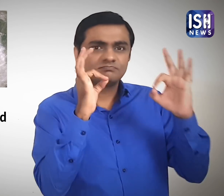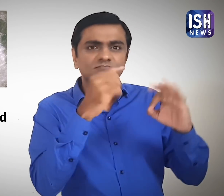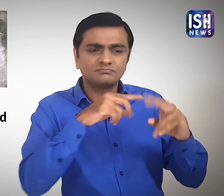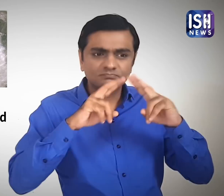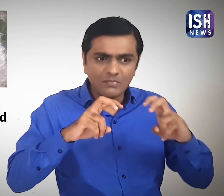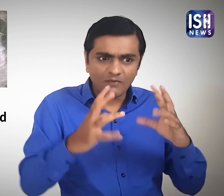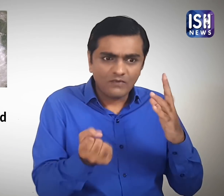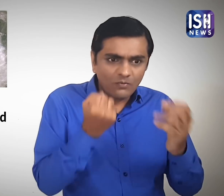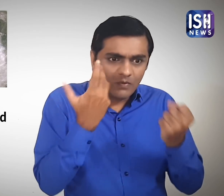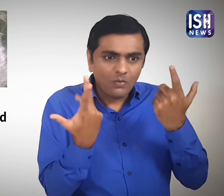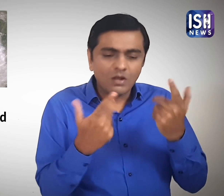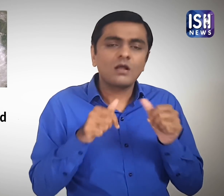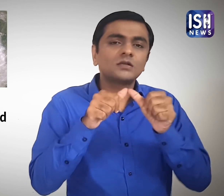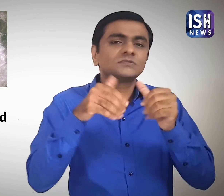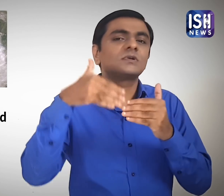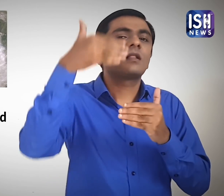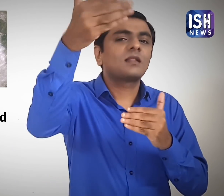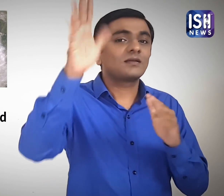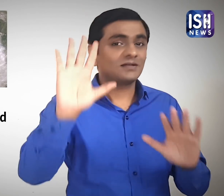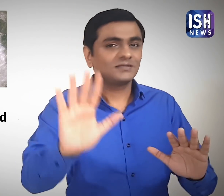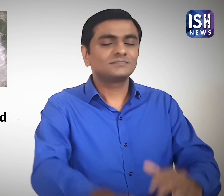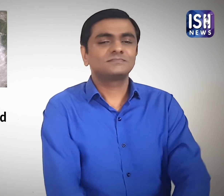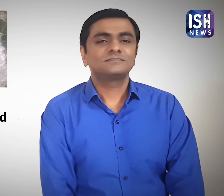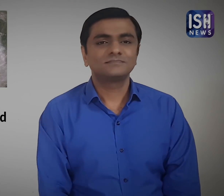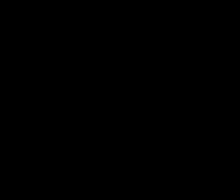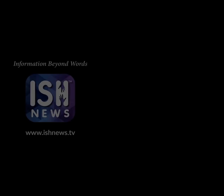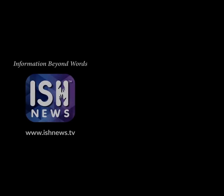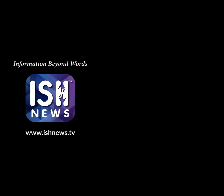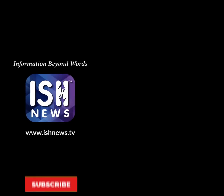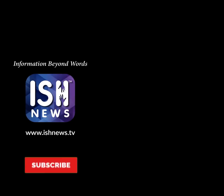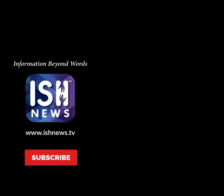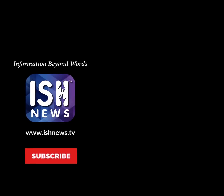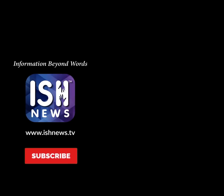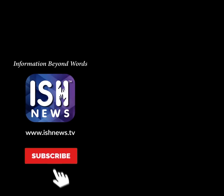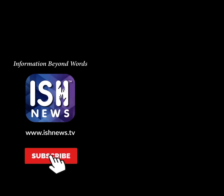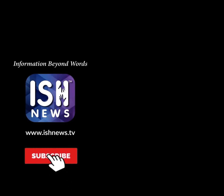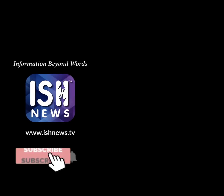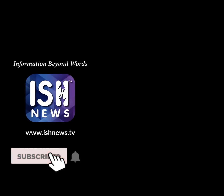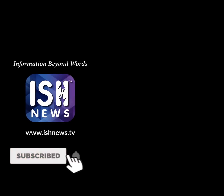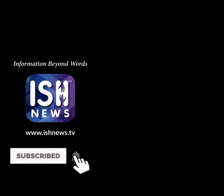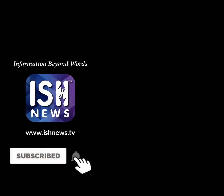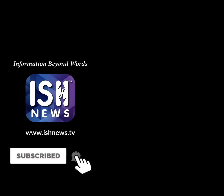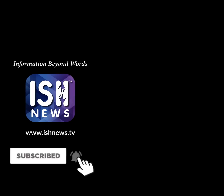It is very clear the rover impact rover. by the built by too The rover big. The rover The Thank